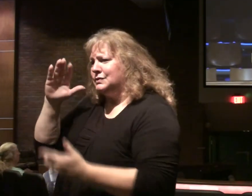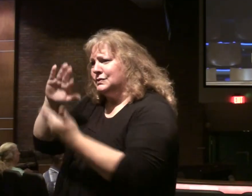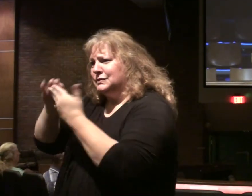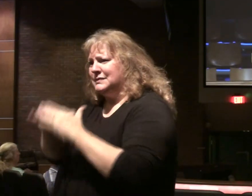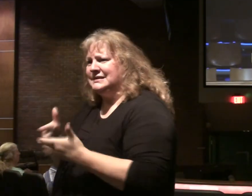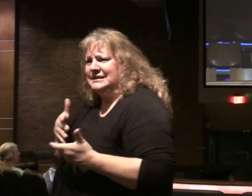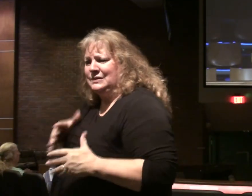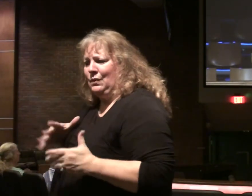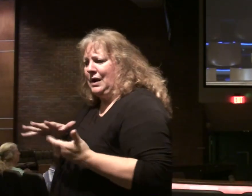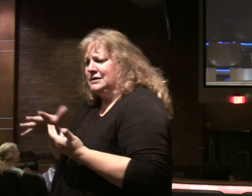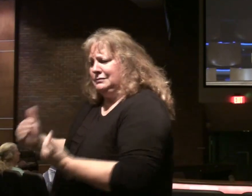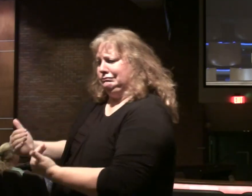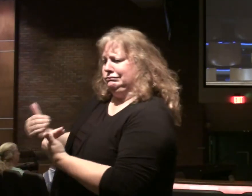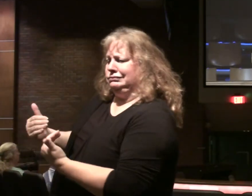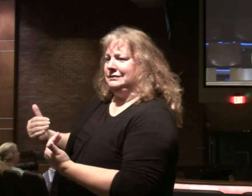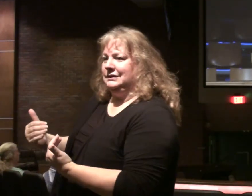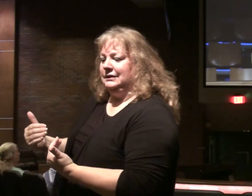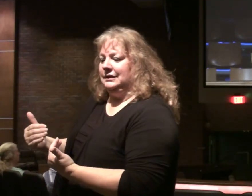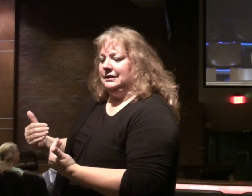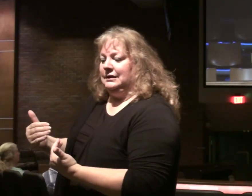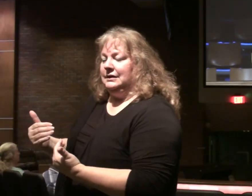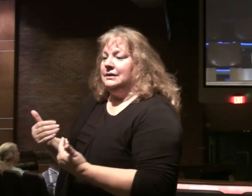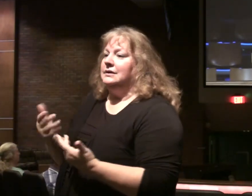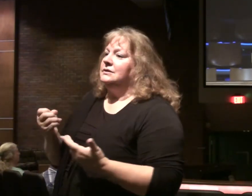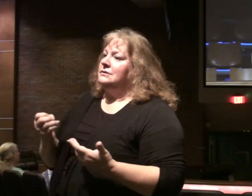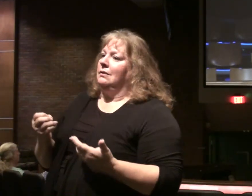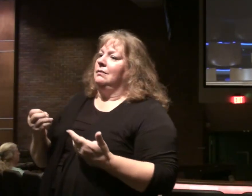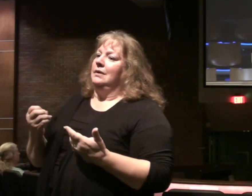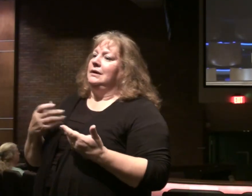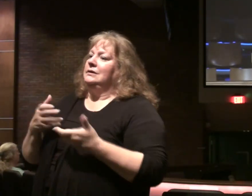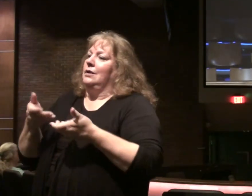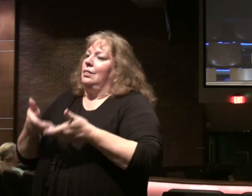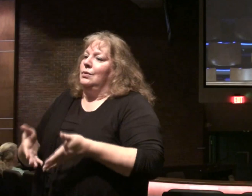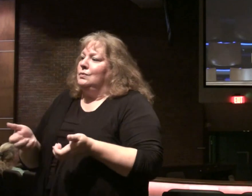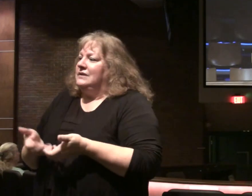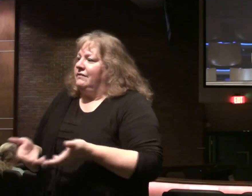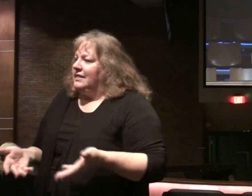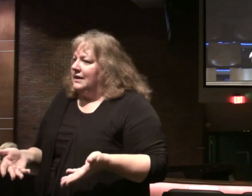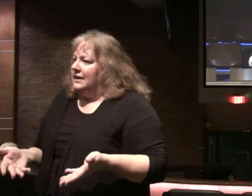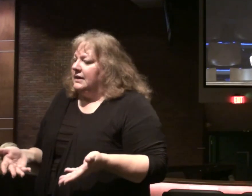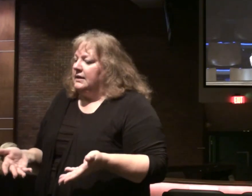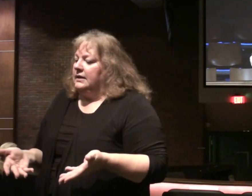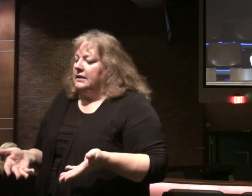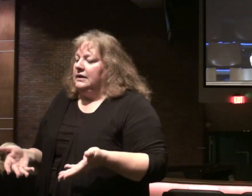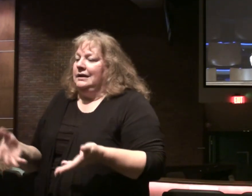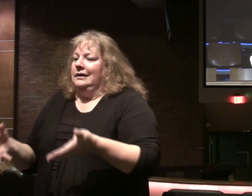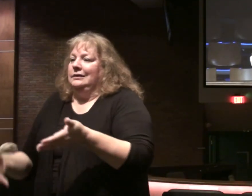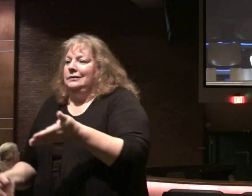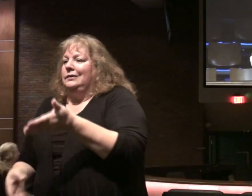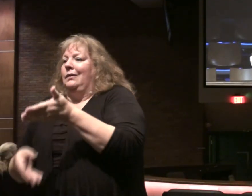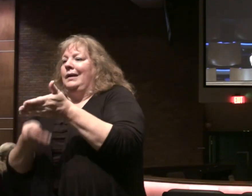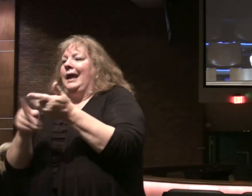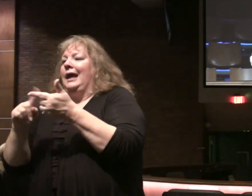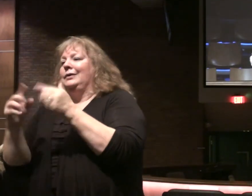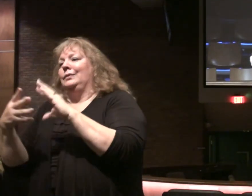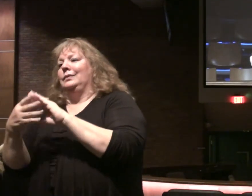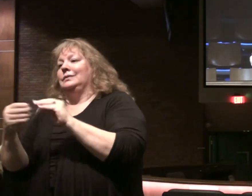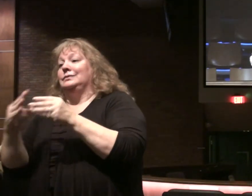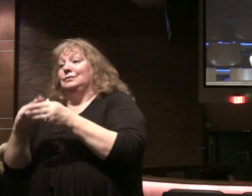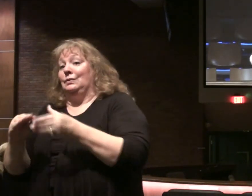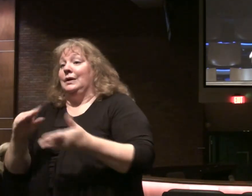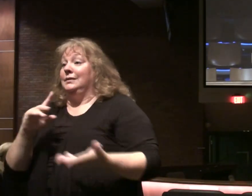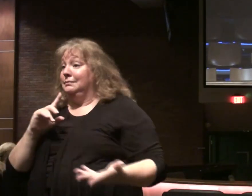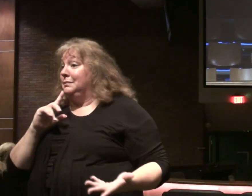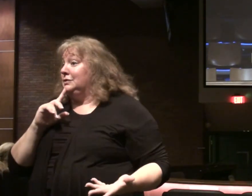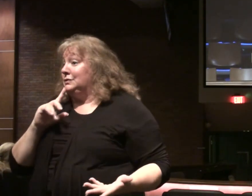destroyed. Once we've been able to finish, that's an illustration so he's not destroyed. I don't want to read too much into the illustration. But it is true